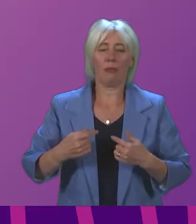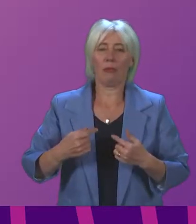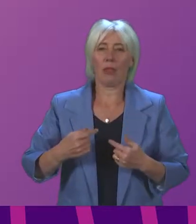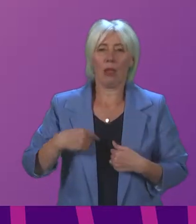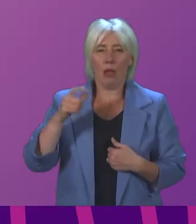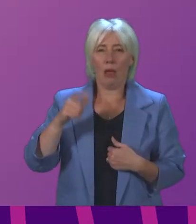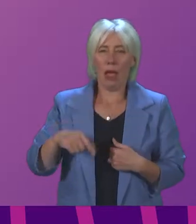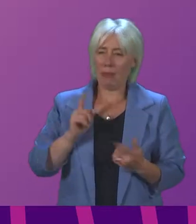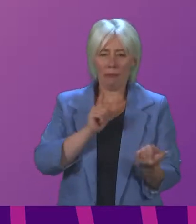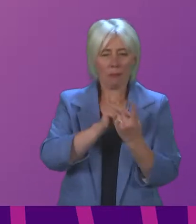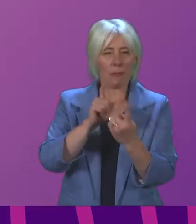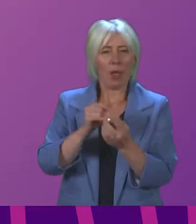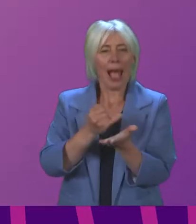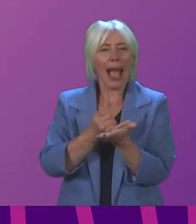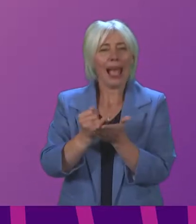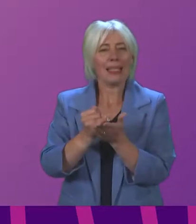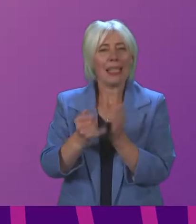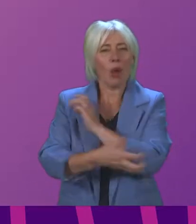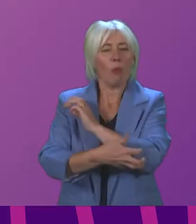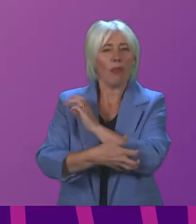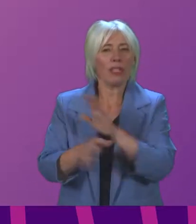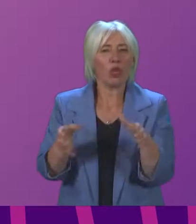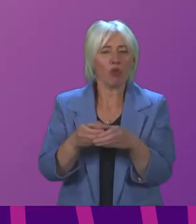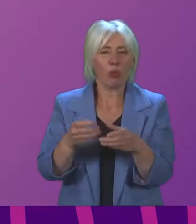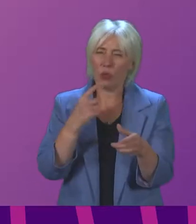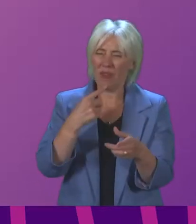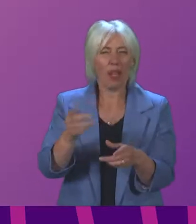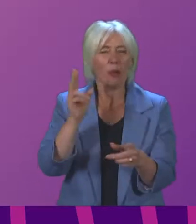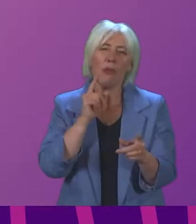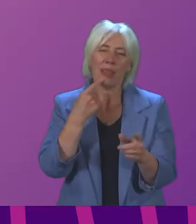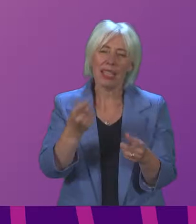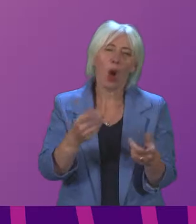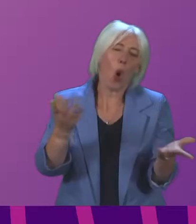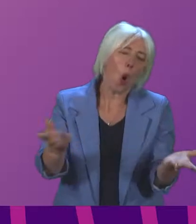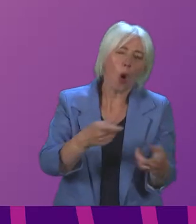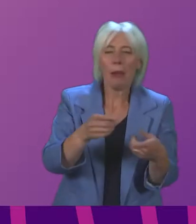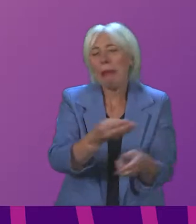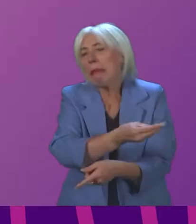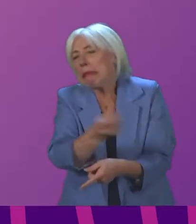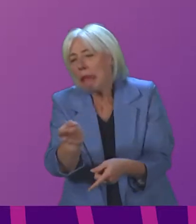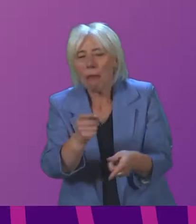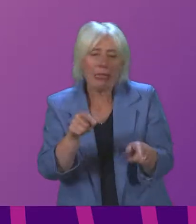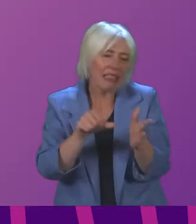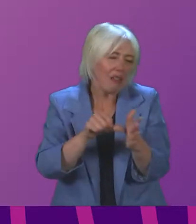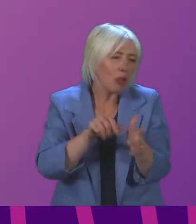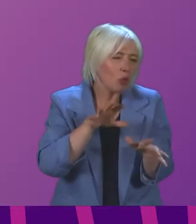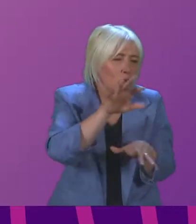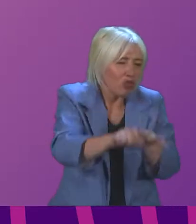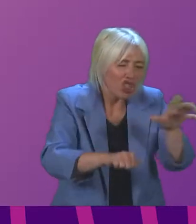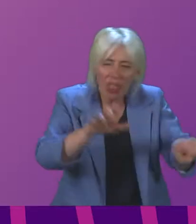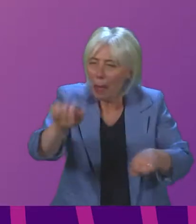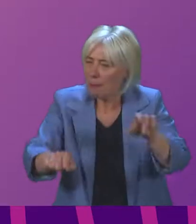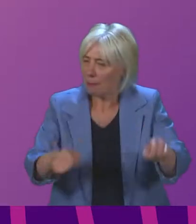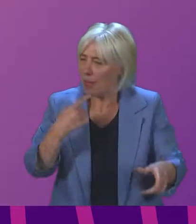point in recent meetings with anti-poverty groups. We've often heard the phrase in discussions that some groups in society were difficult to reach. She pointed out